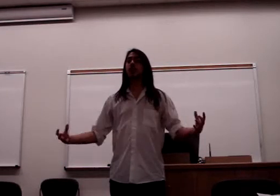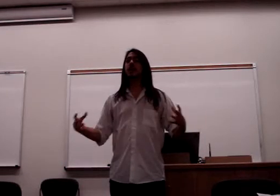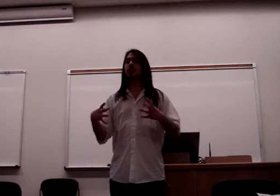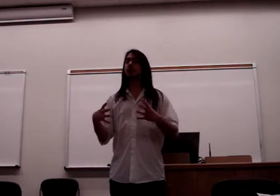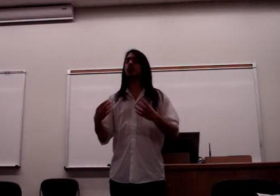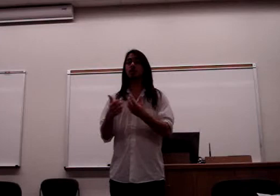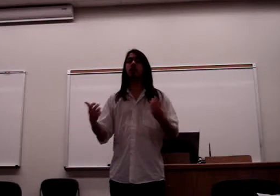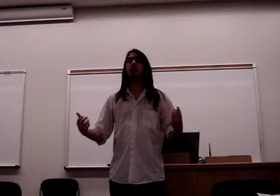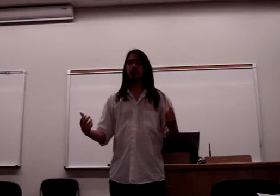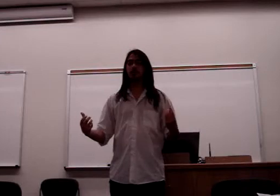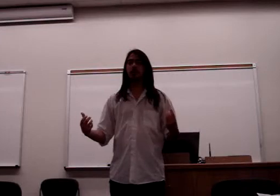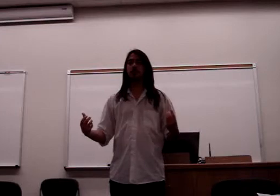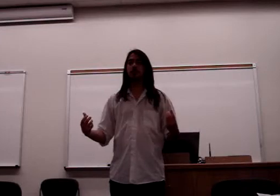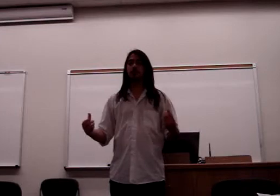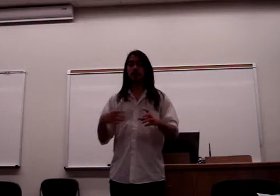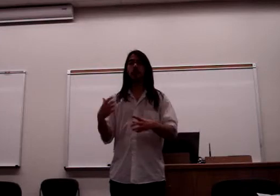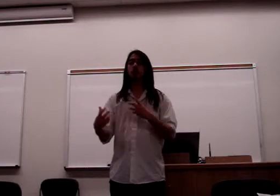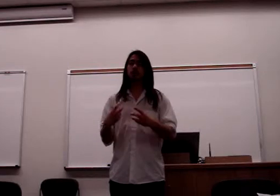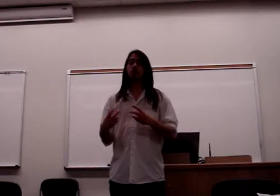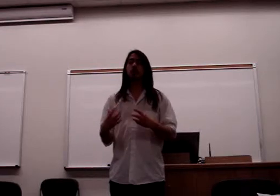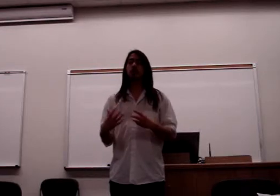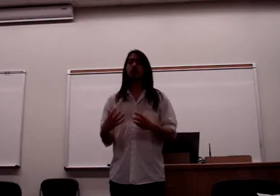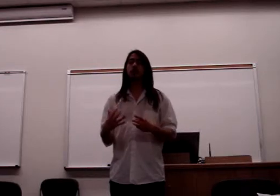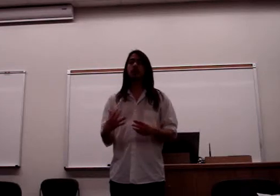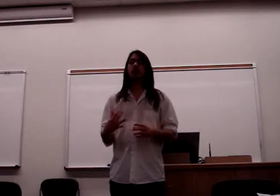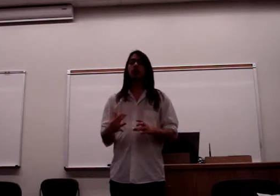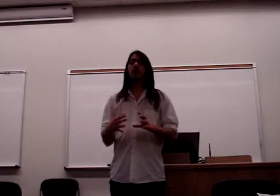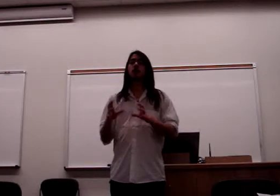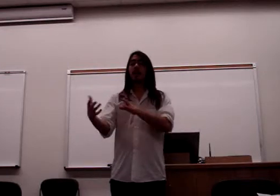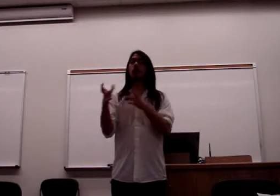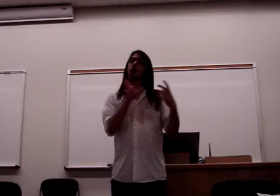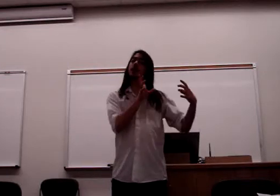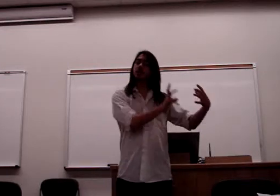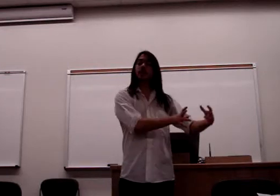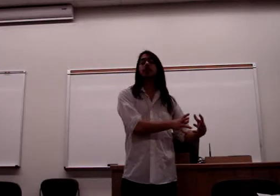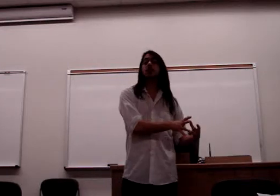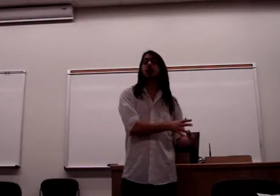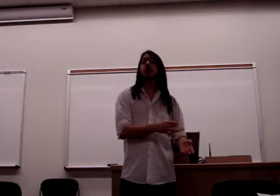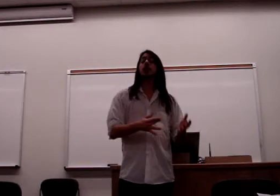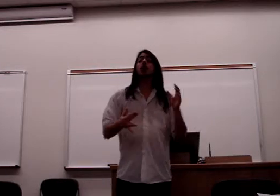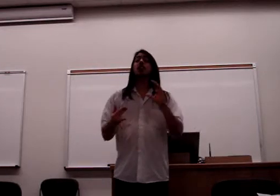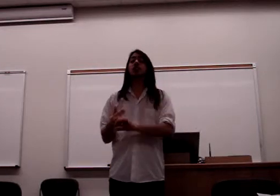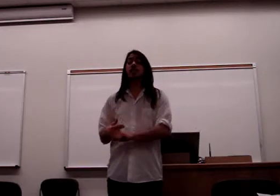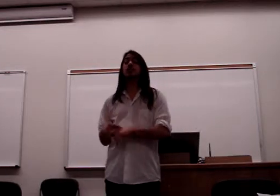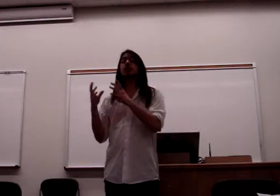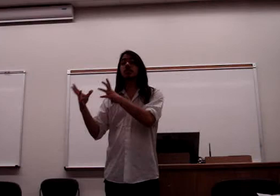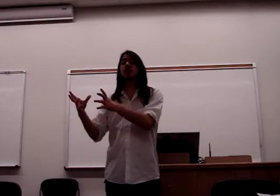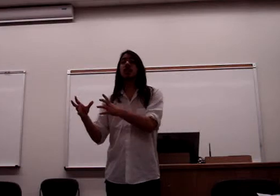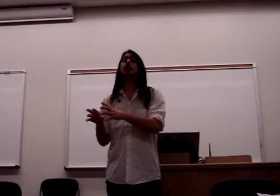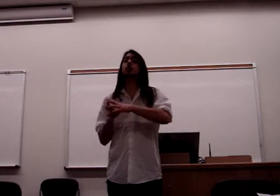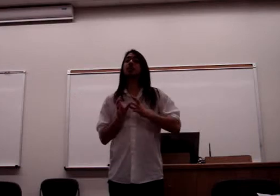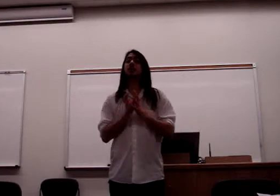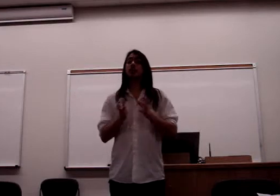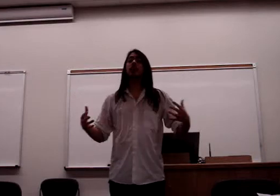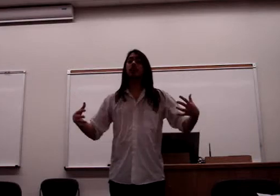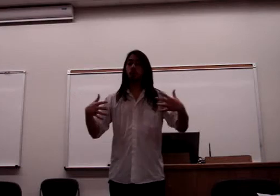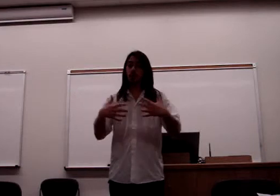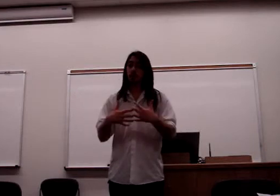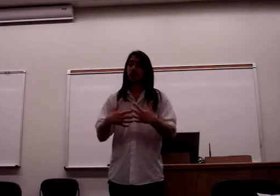scientists are a part of, right, and working towards. So that would be a scientific subject. The artistic subject would be the body of work,